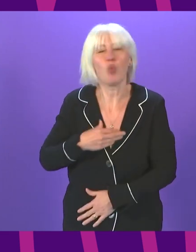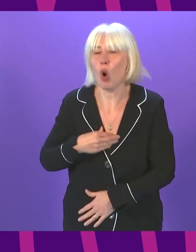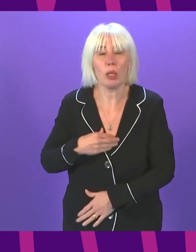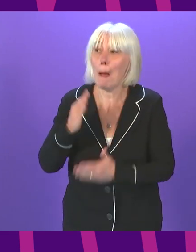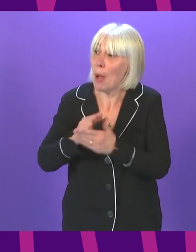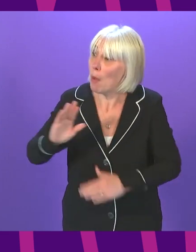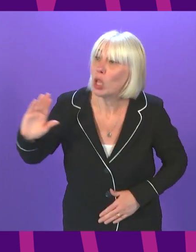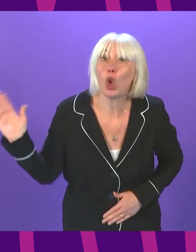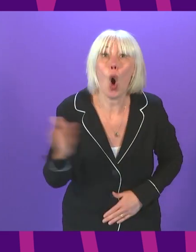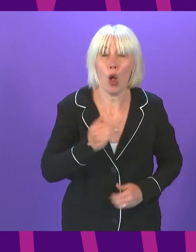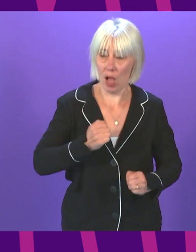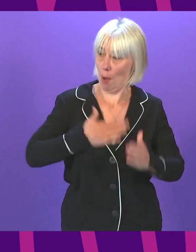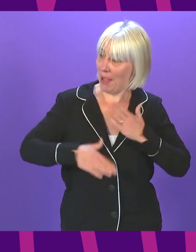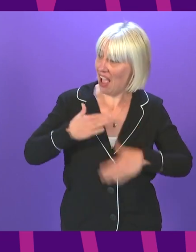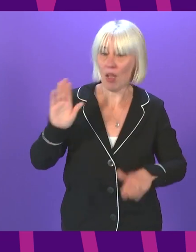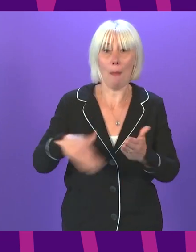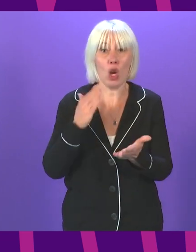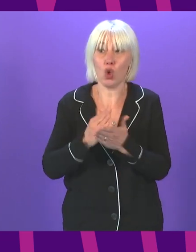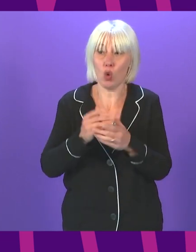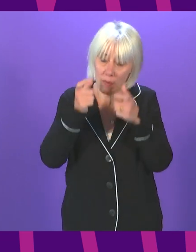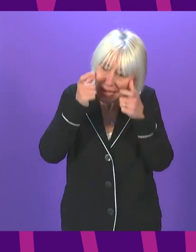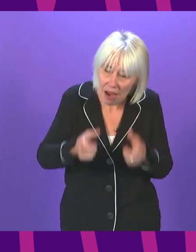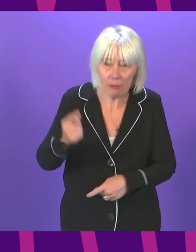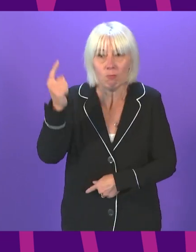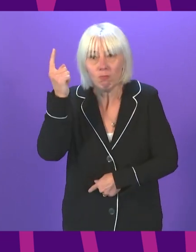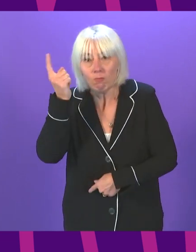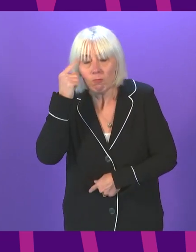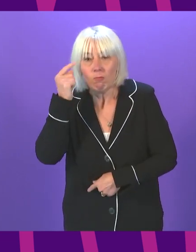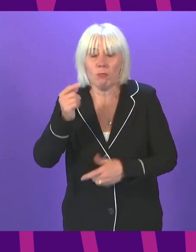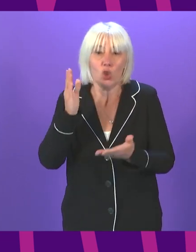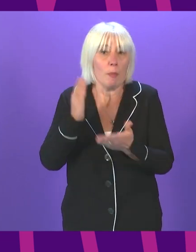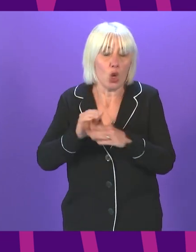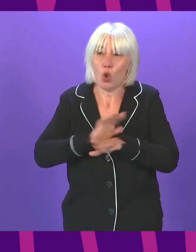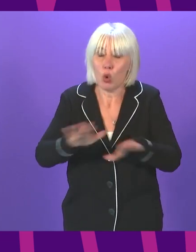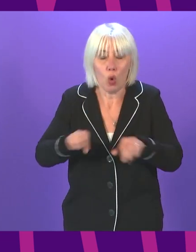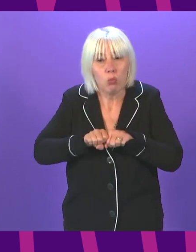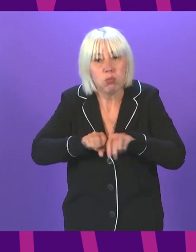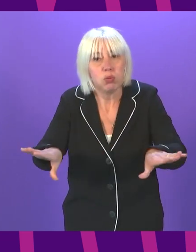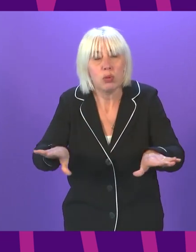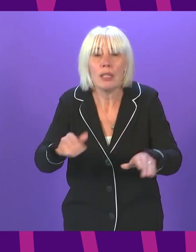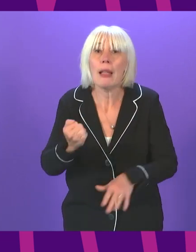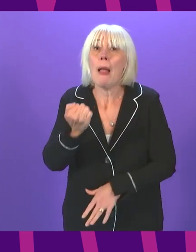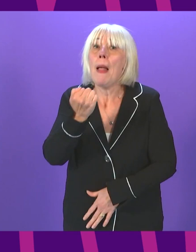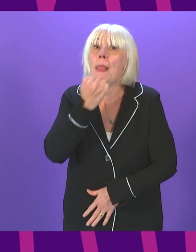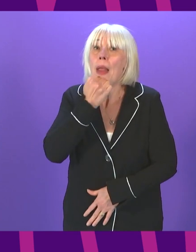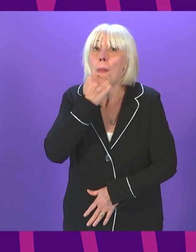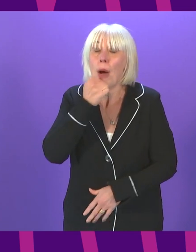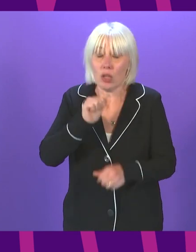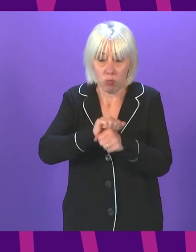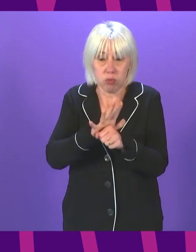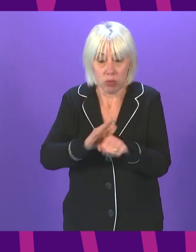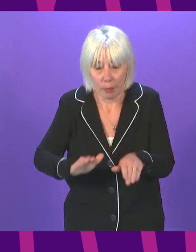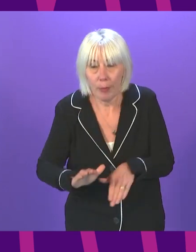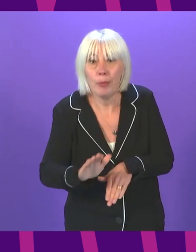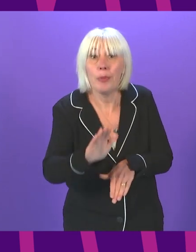through our own behaviours to stem transmission. What we do know is that we cannot let cases continue to rise at the pace of recent weeks. We